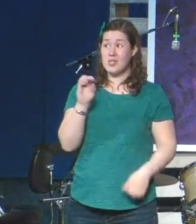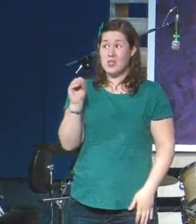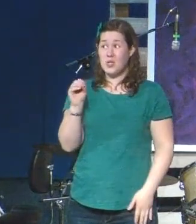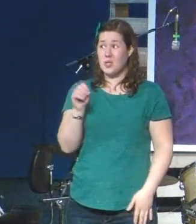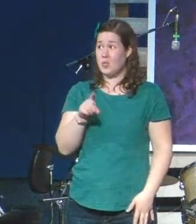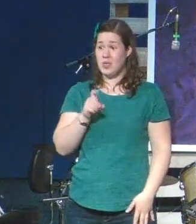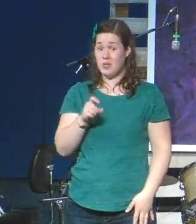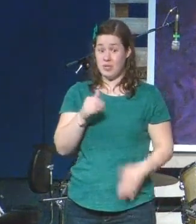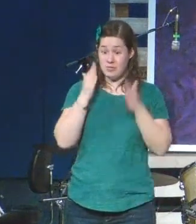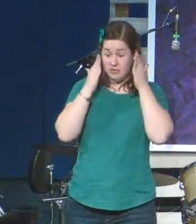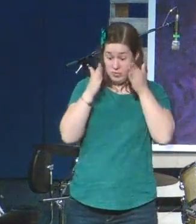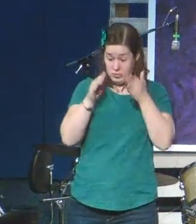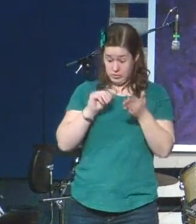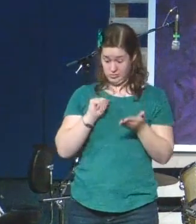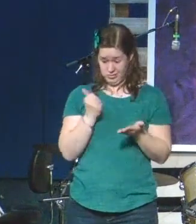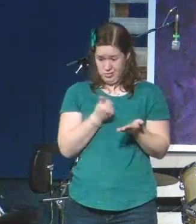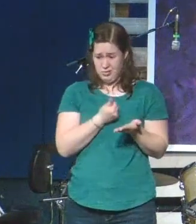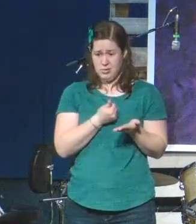our weakness now.